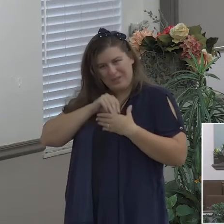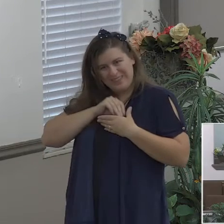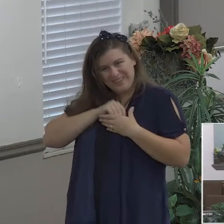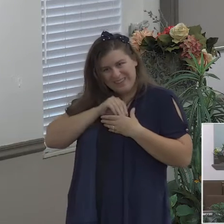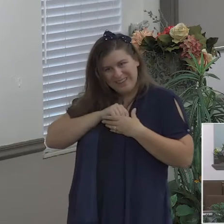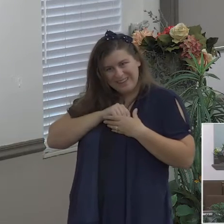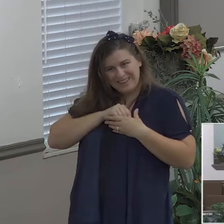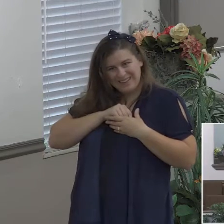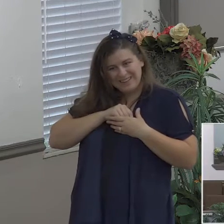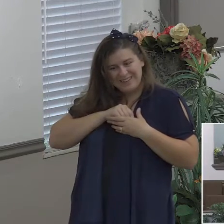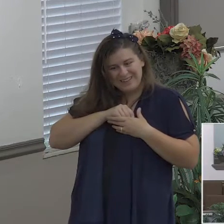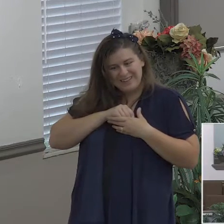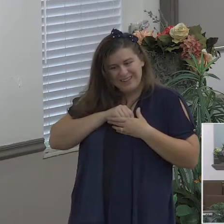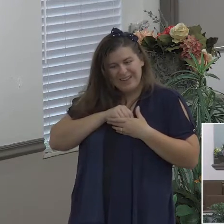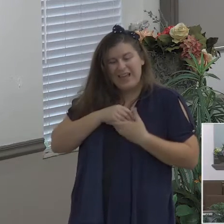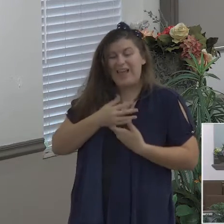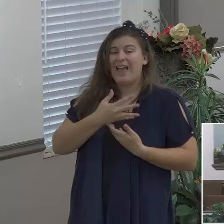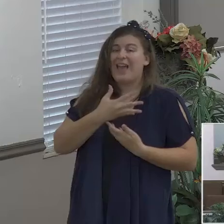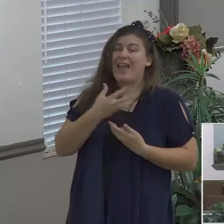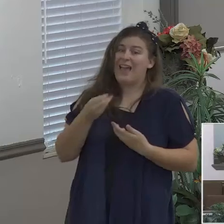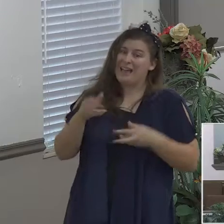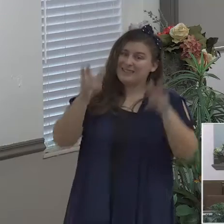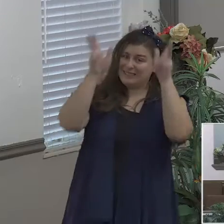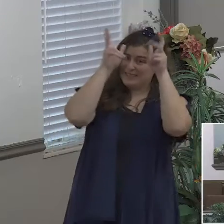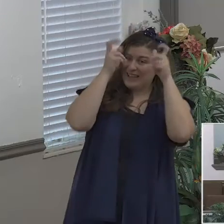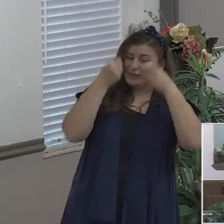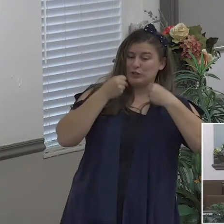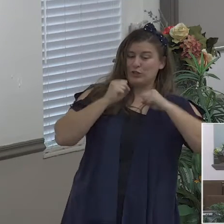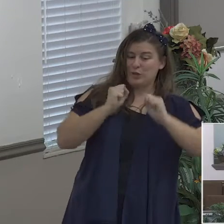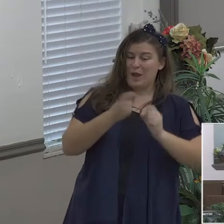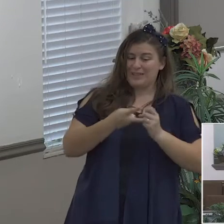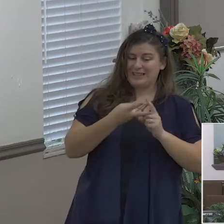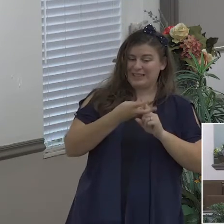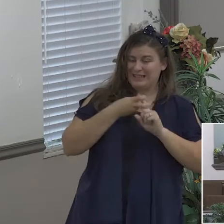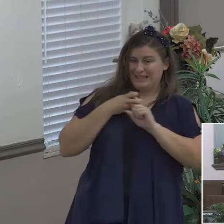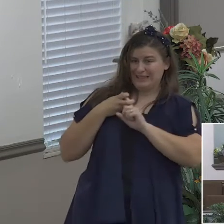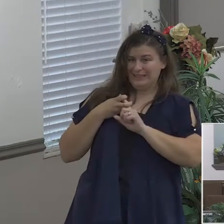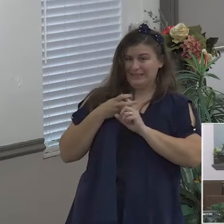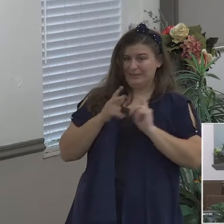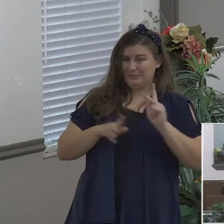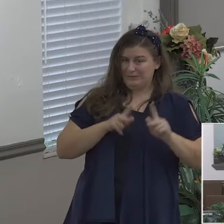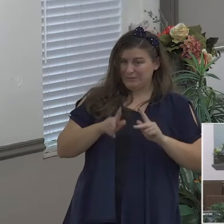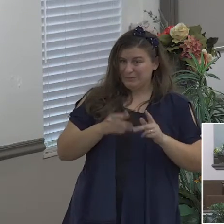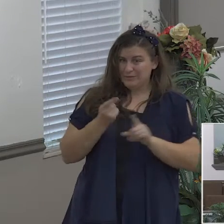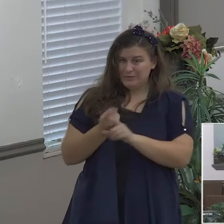is also at work Satan can give people a false peace